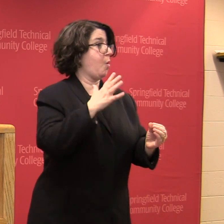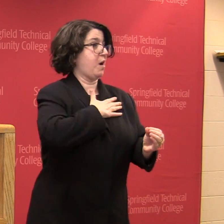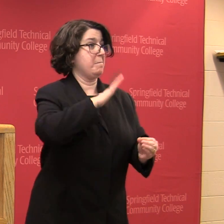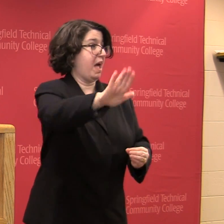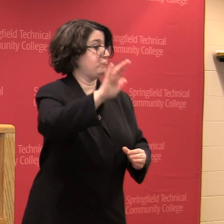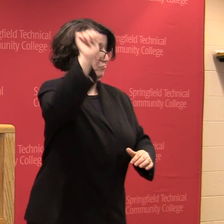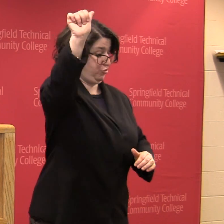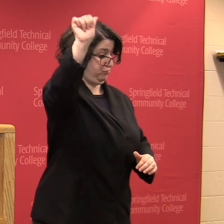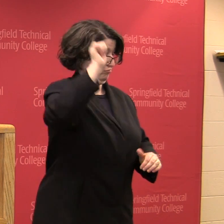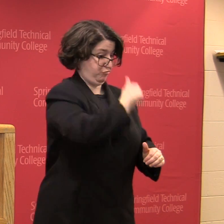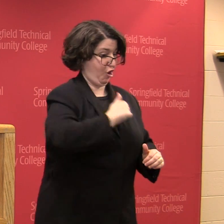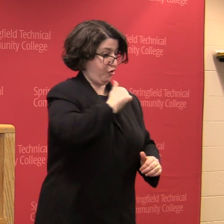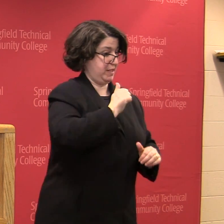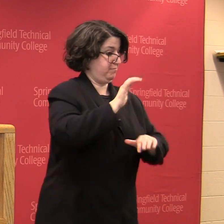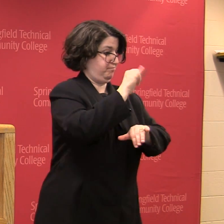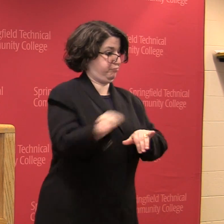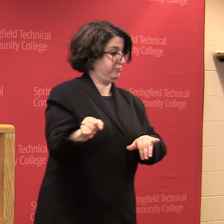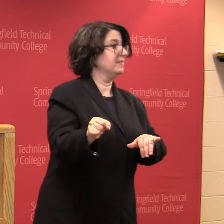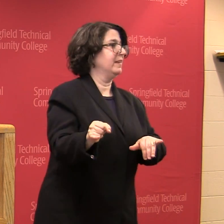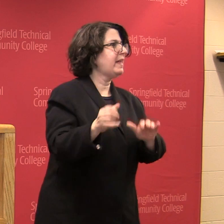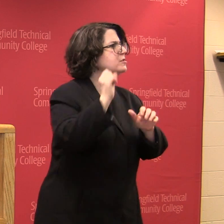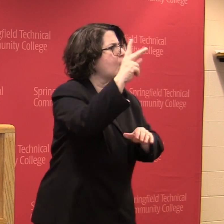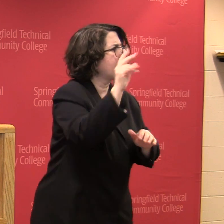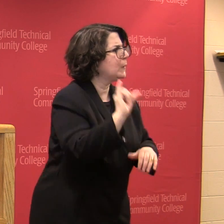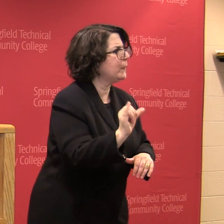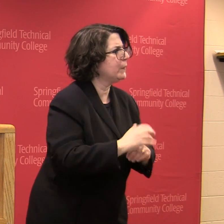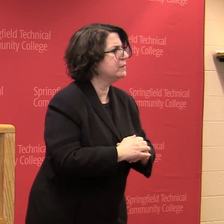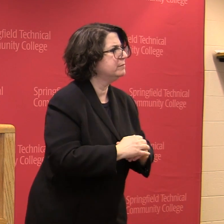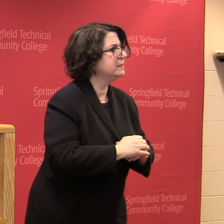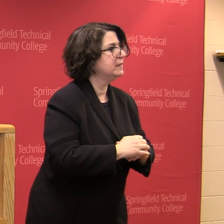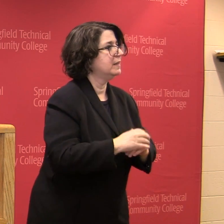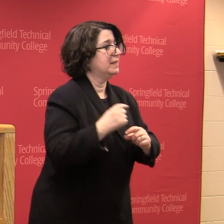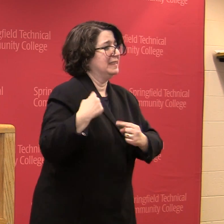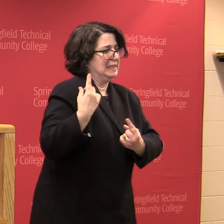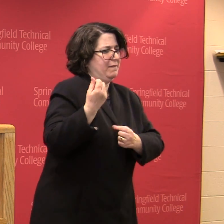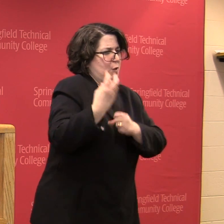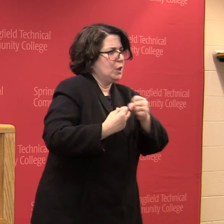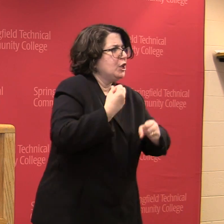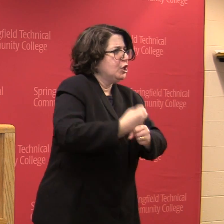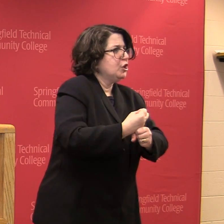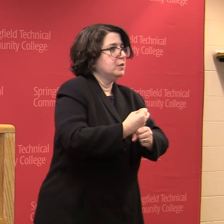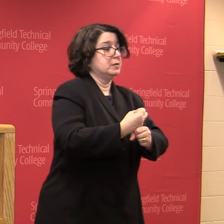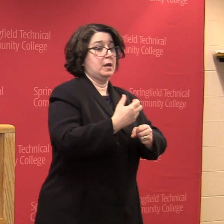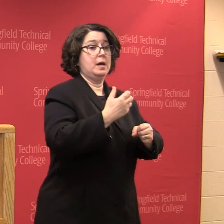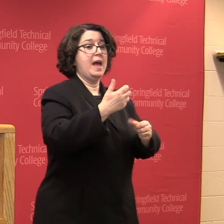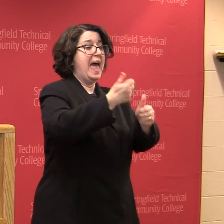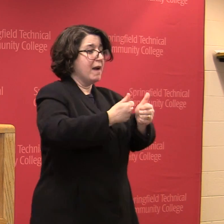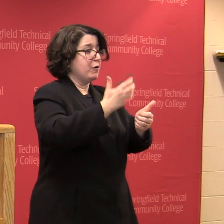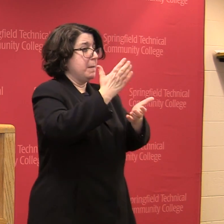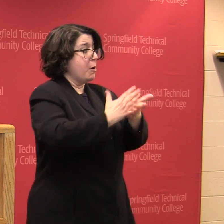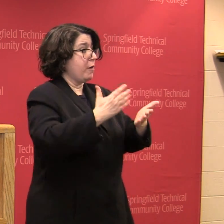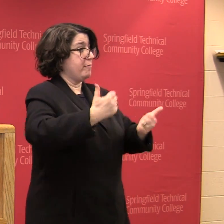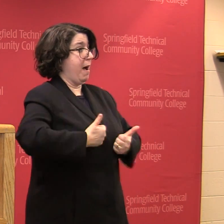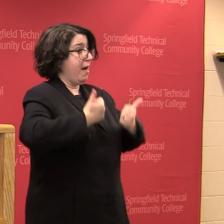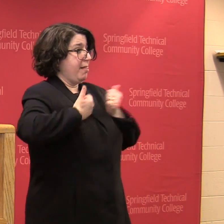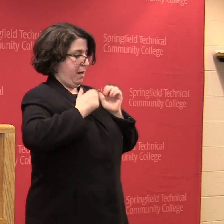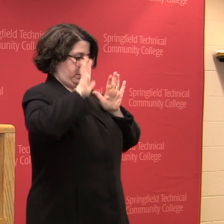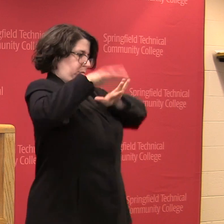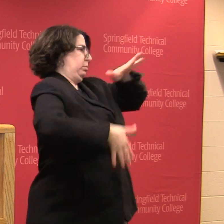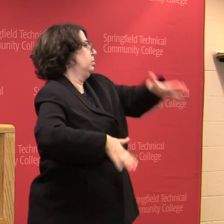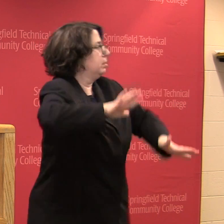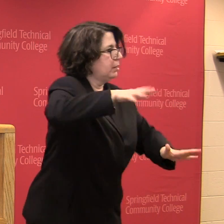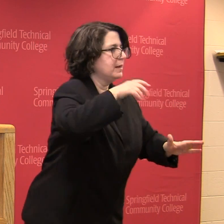Challenges I've had just in the last six years have been instability in every aspect, emotionally, mentally,